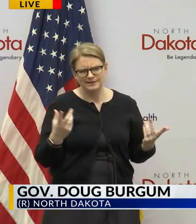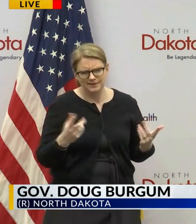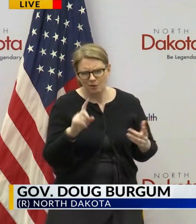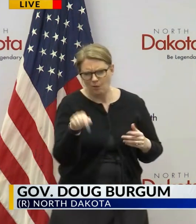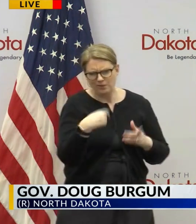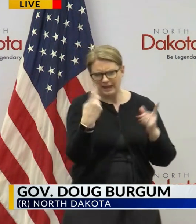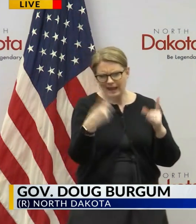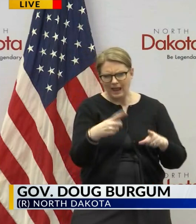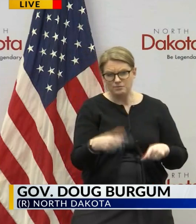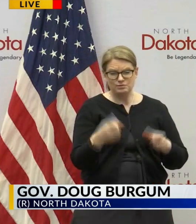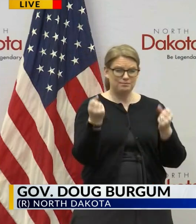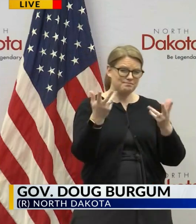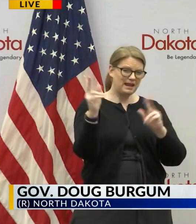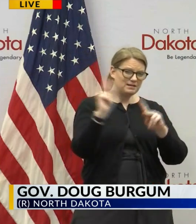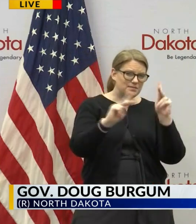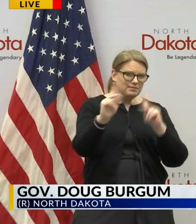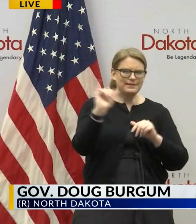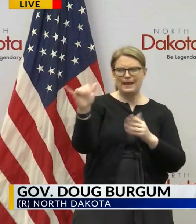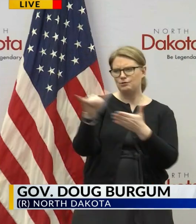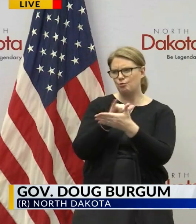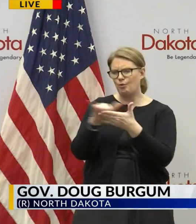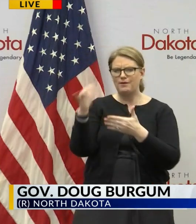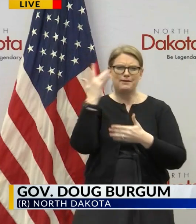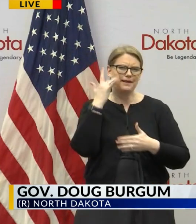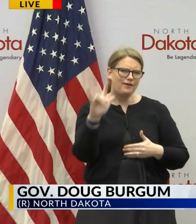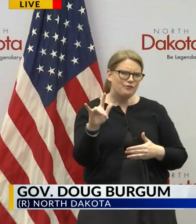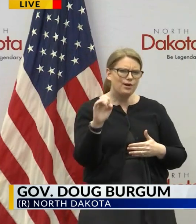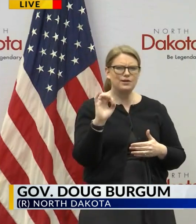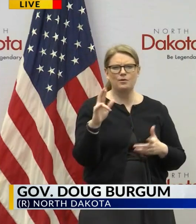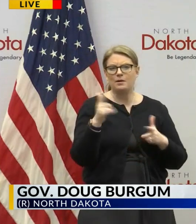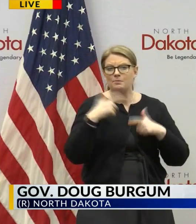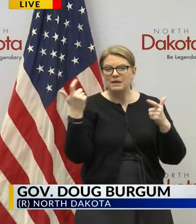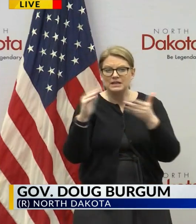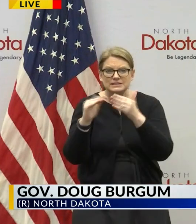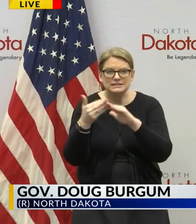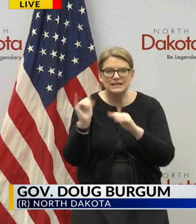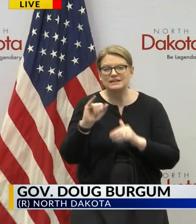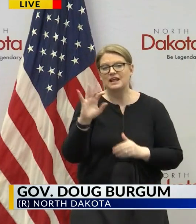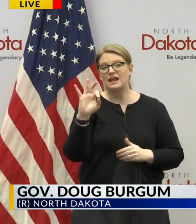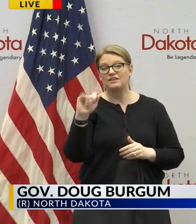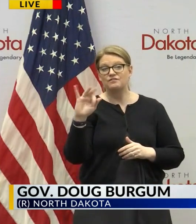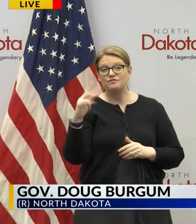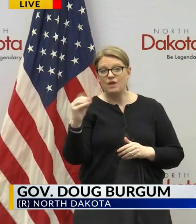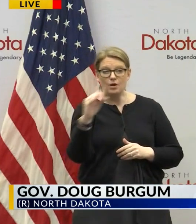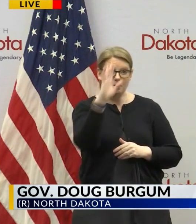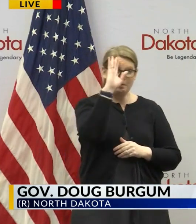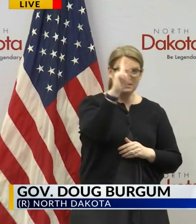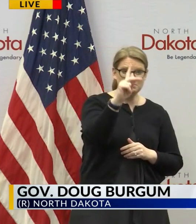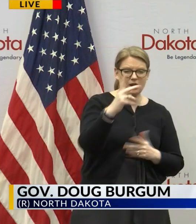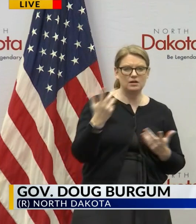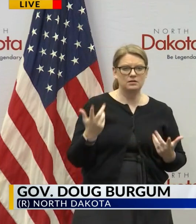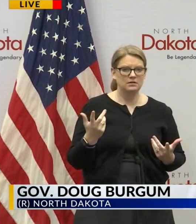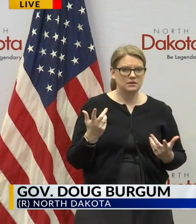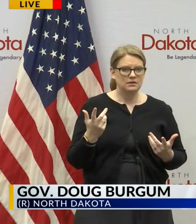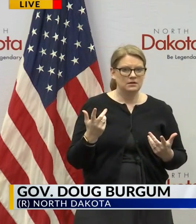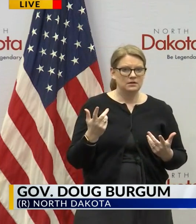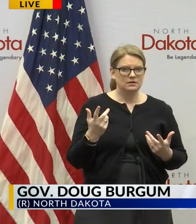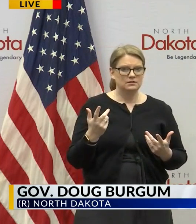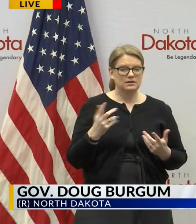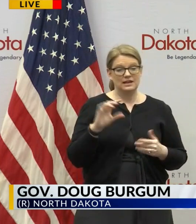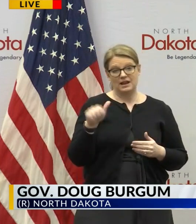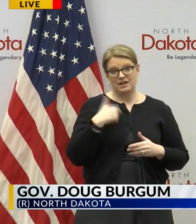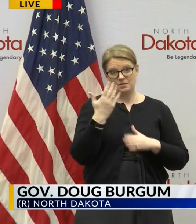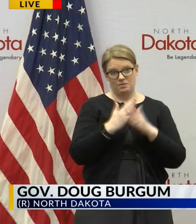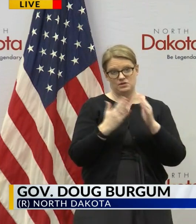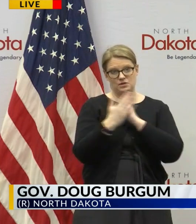areas of larger population like New York or California or in larger cities like Fargo or Bismarck as we've seen in